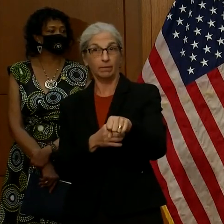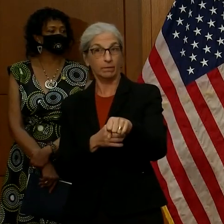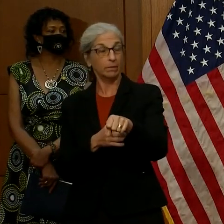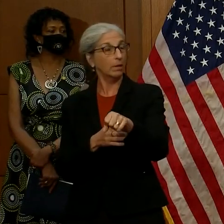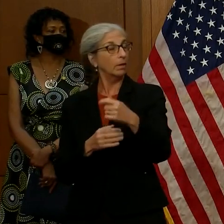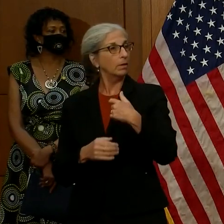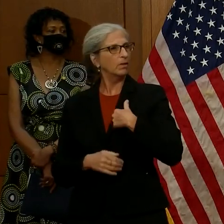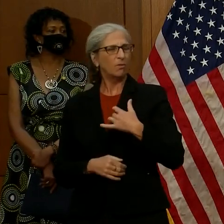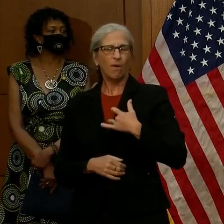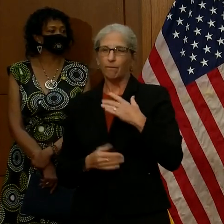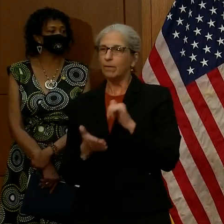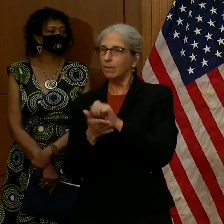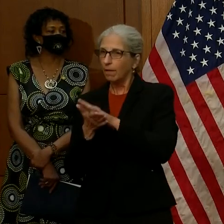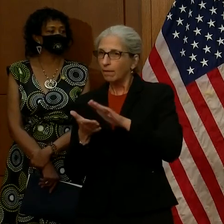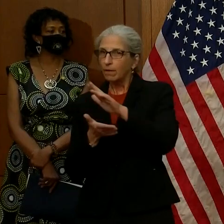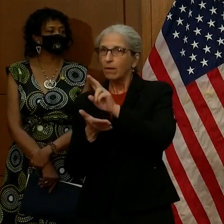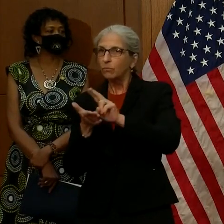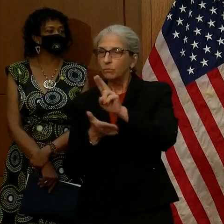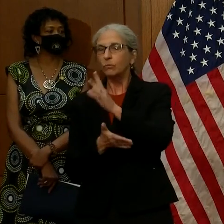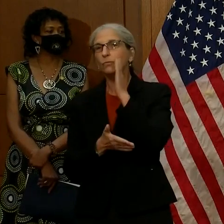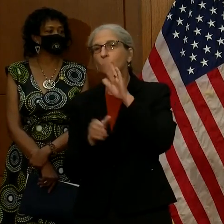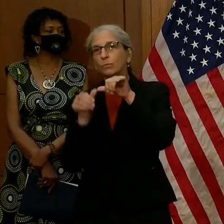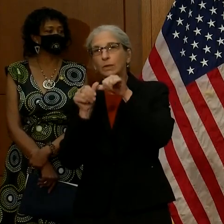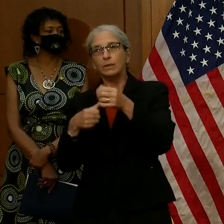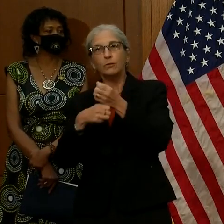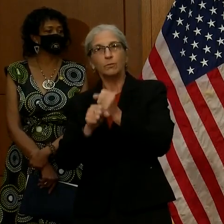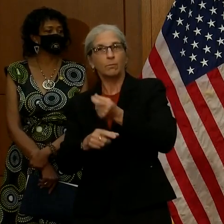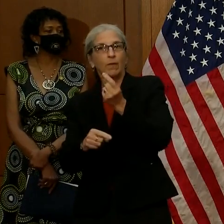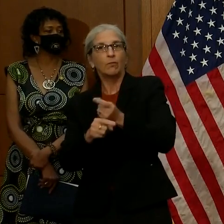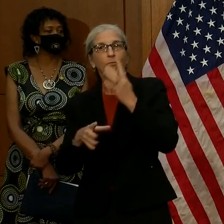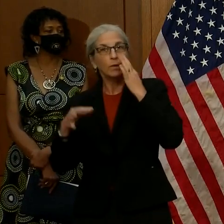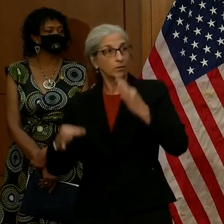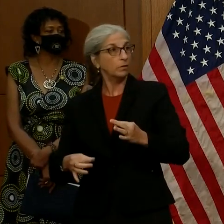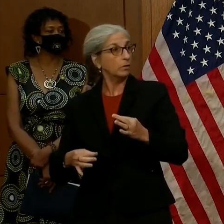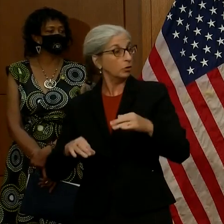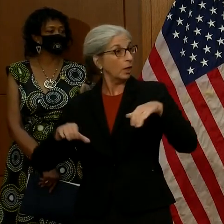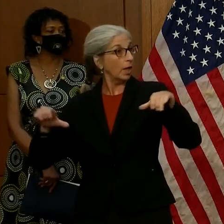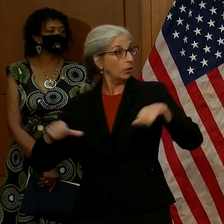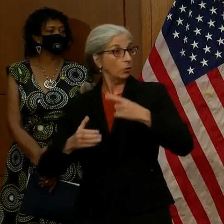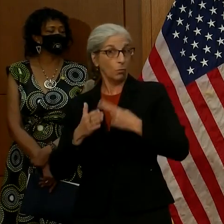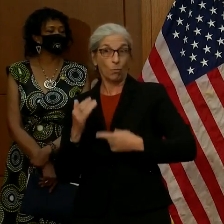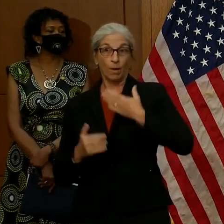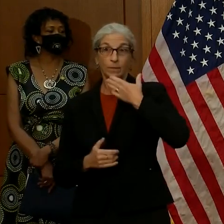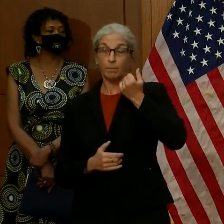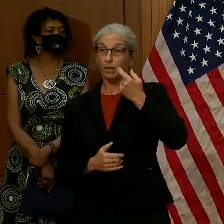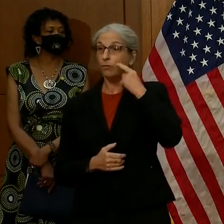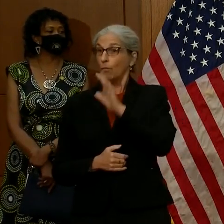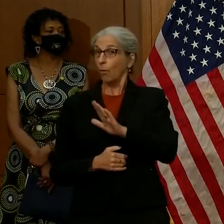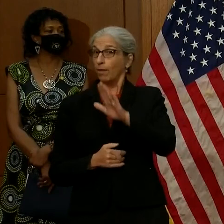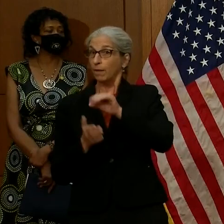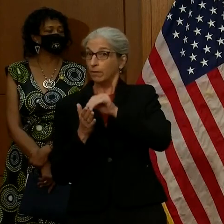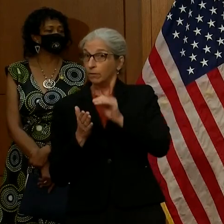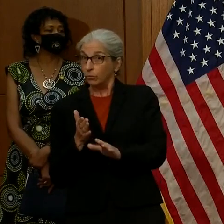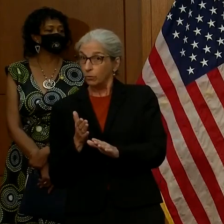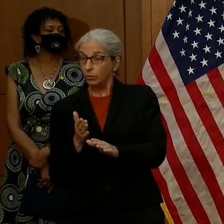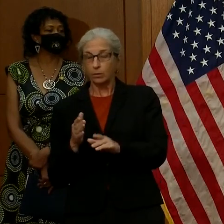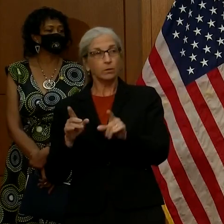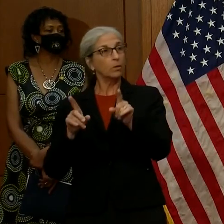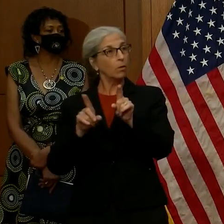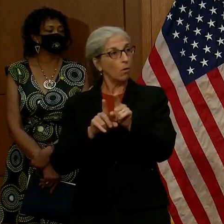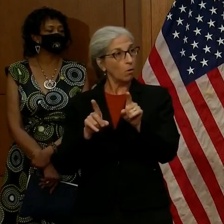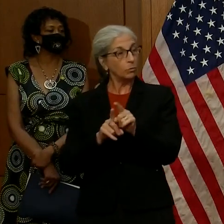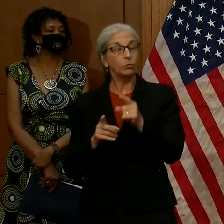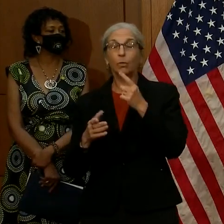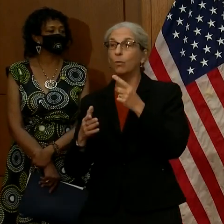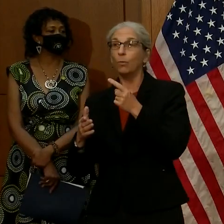that they will continue to make the right decisions and do what's in the best interest, not only of their students, but also of